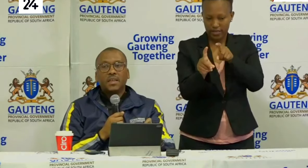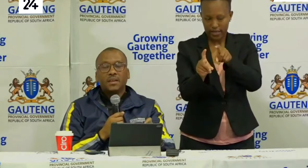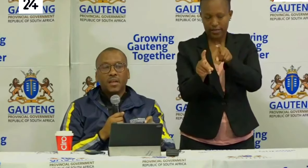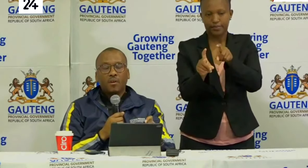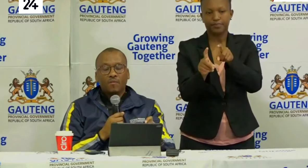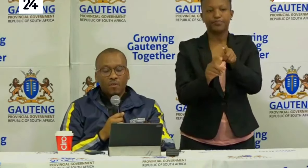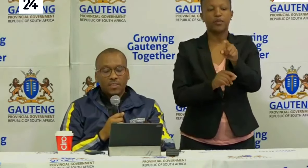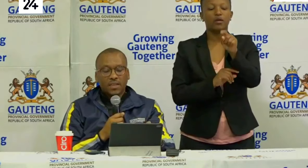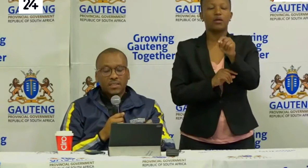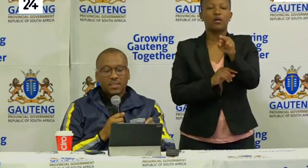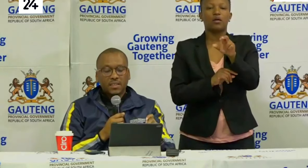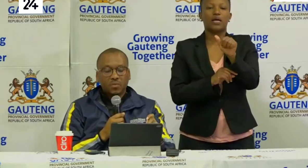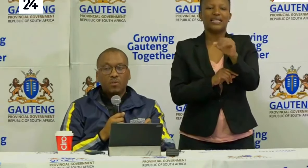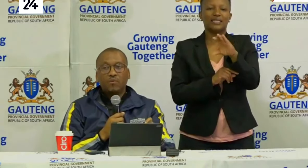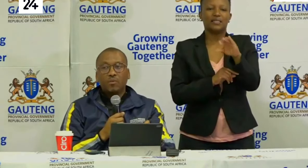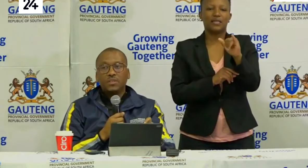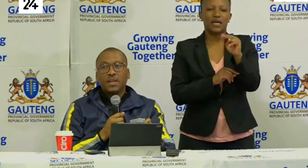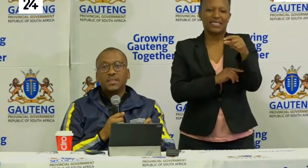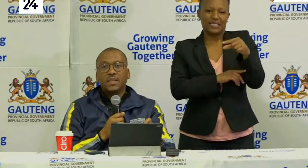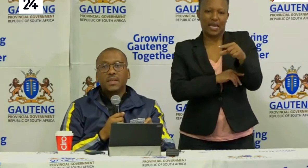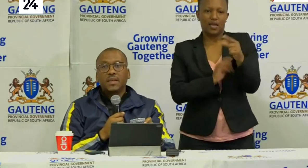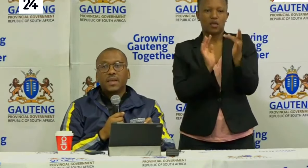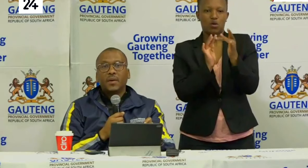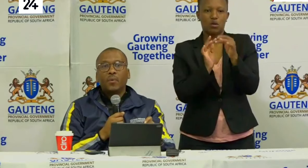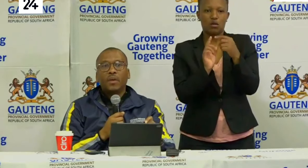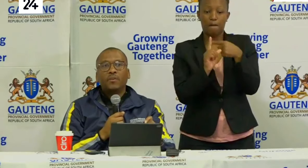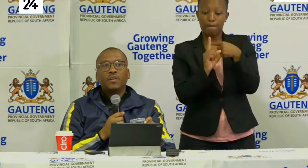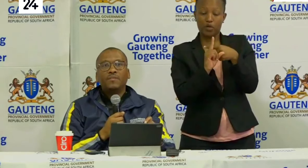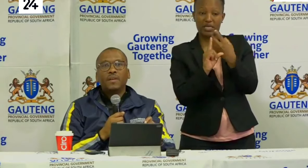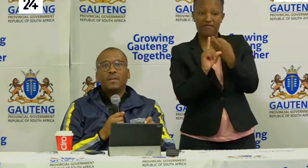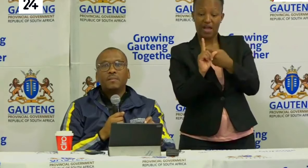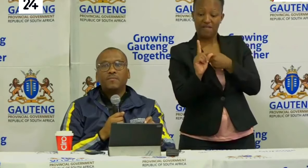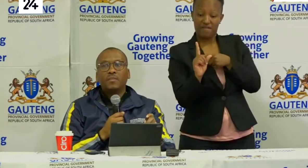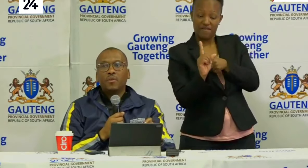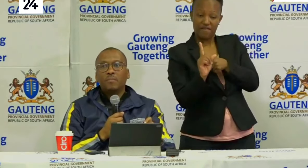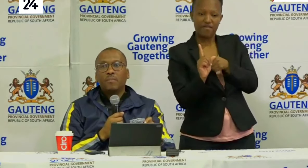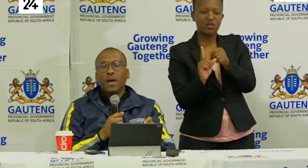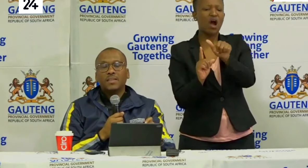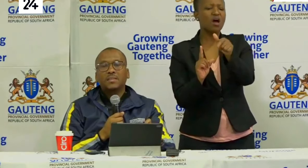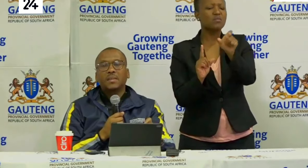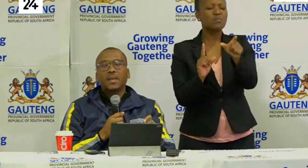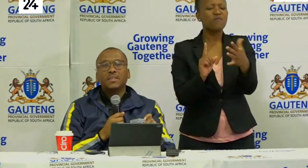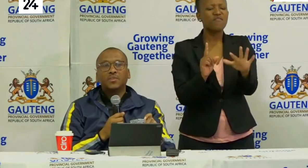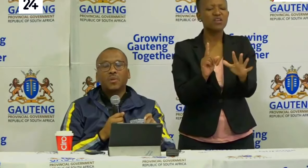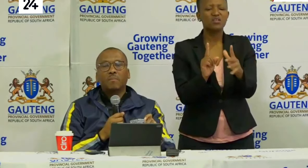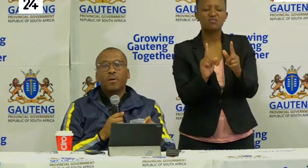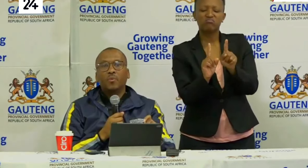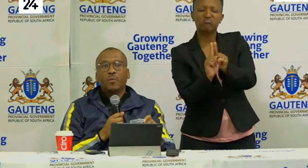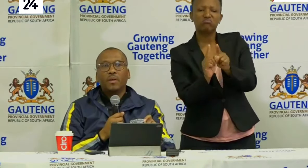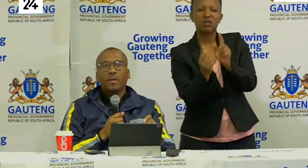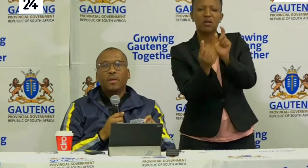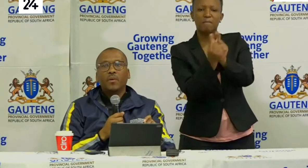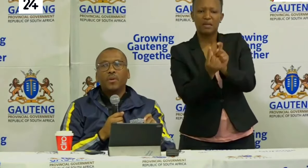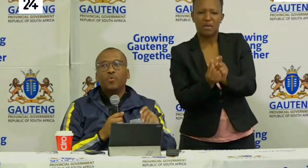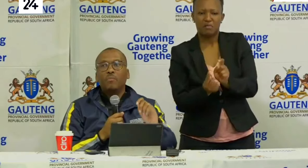tracing of contacts is one of those that we cannot even fathom us getting to a point